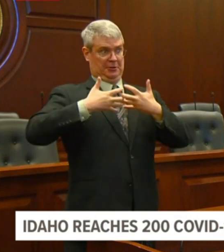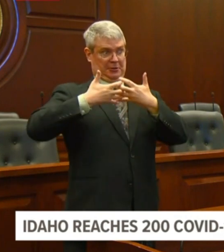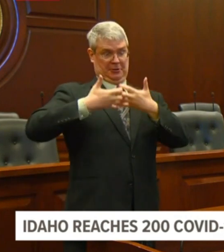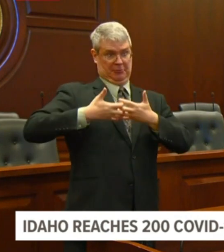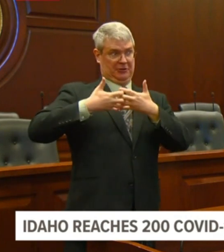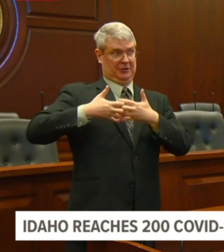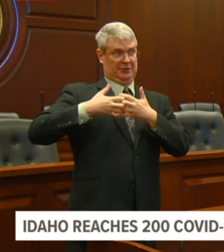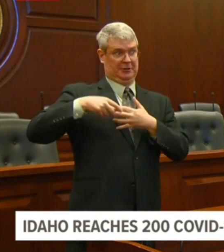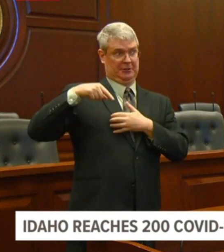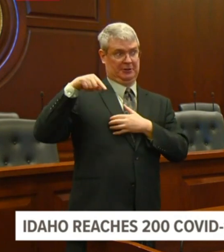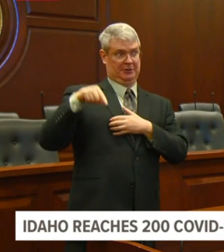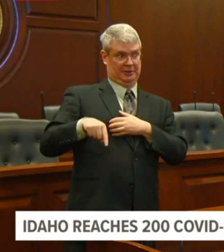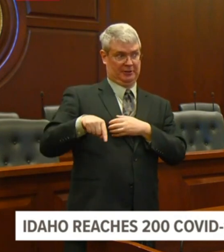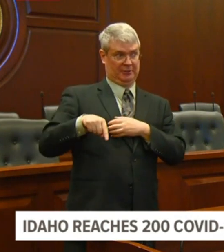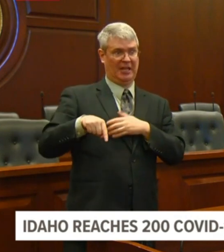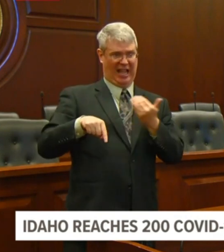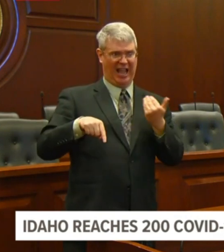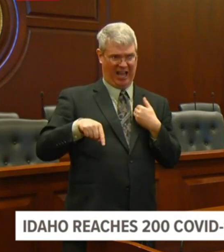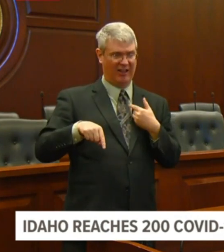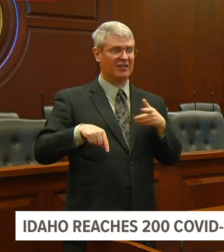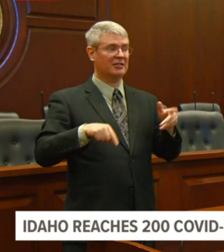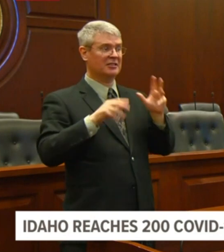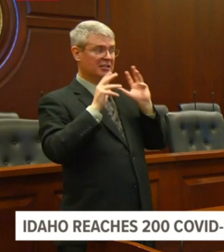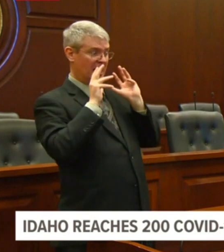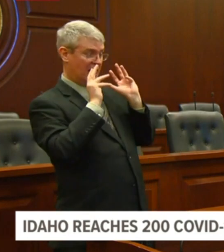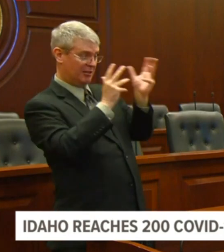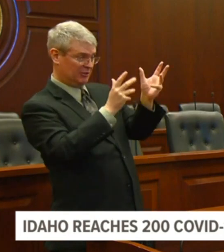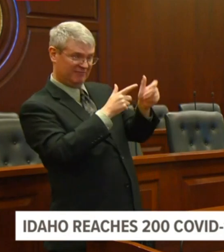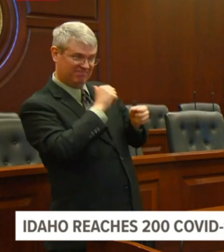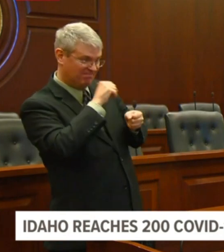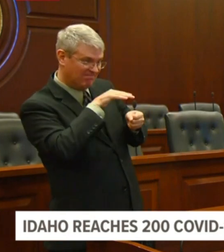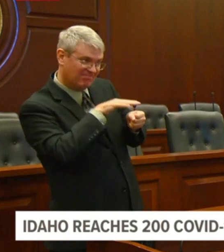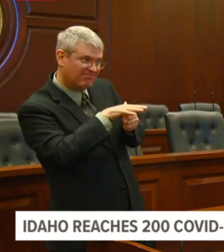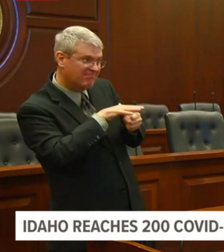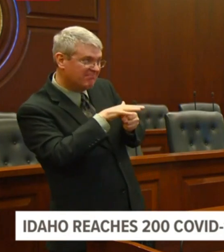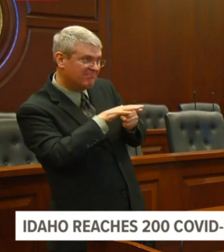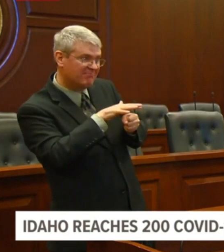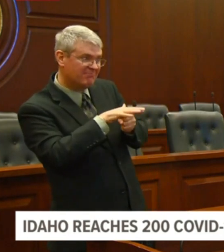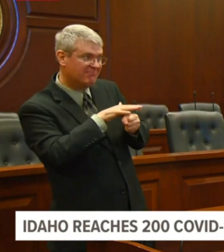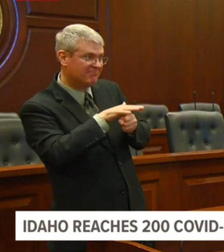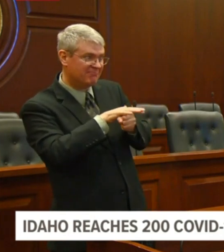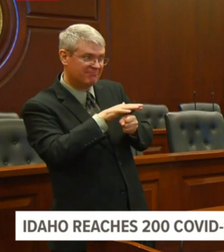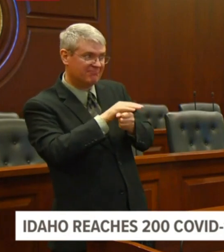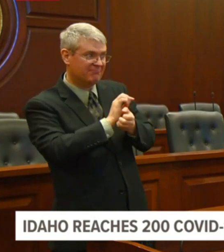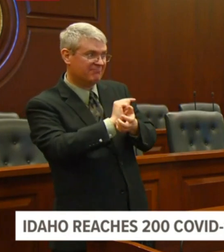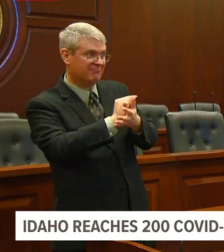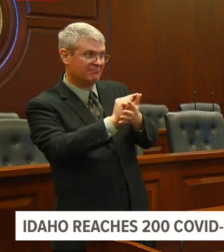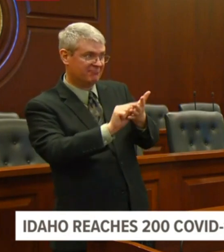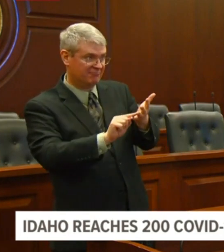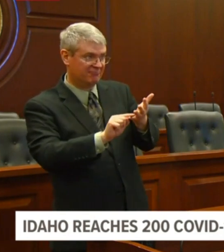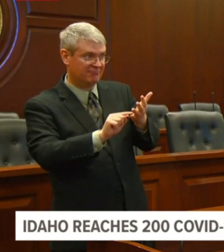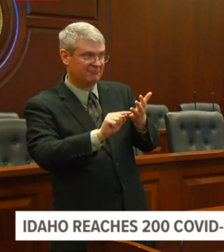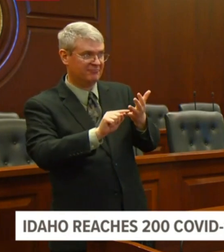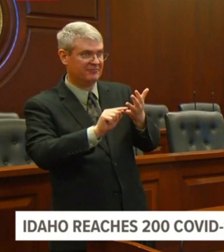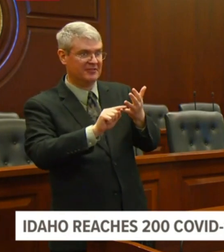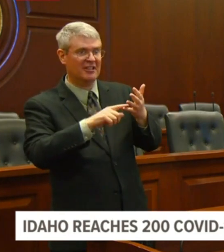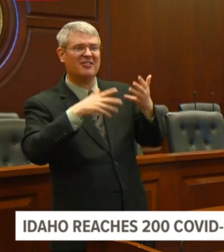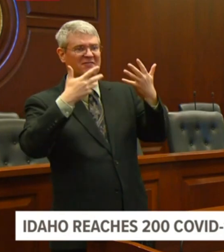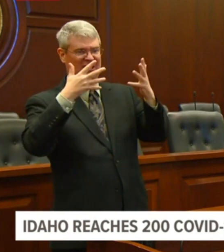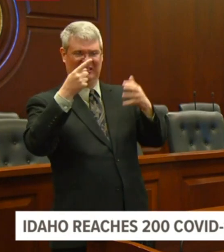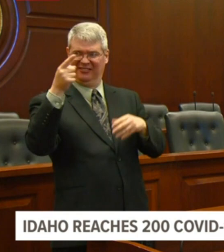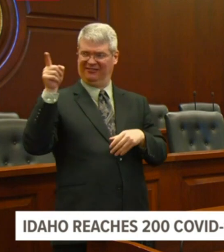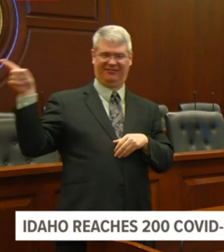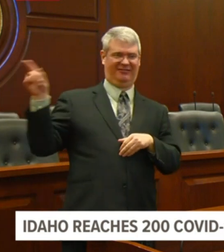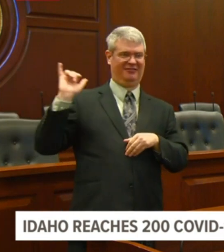place to another, that's another issue. But all of that is, is going into, uh, the calculations, uh, that the people that are addressing